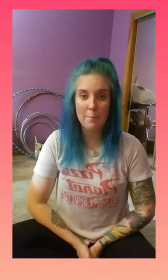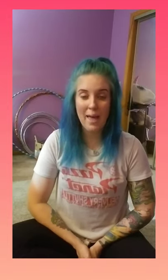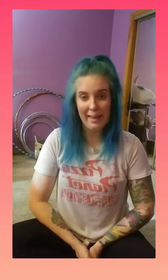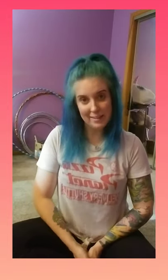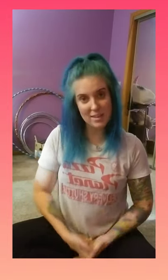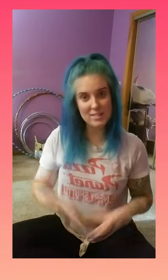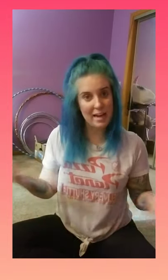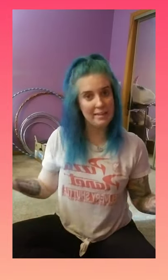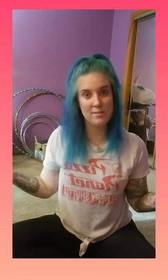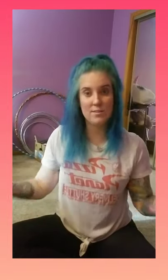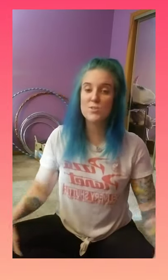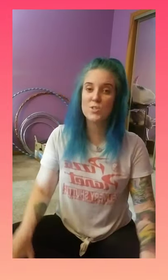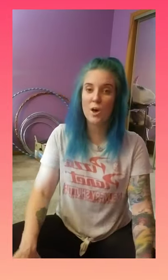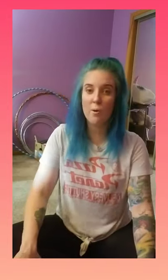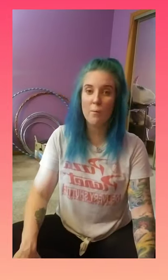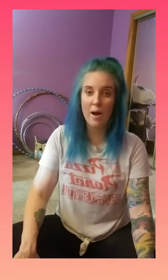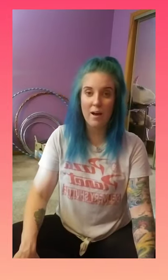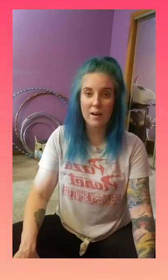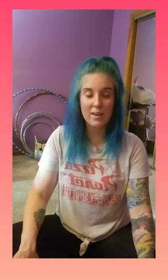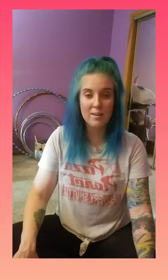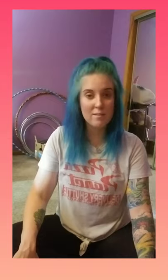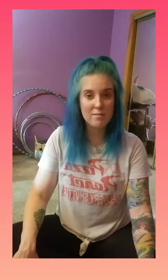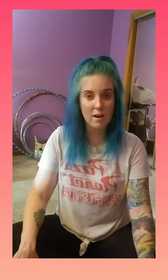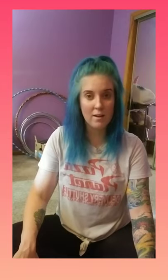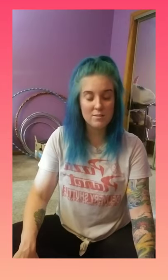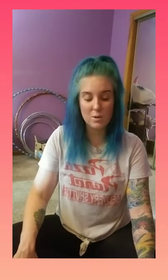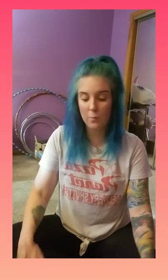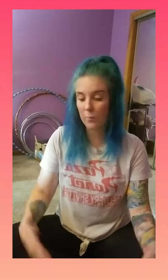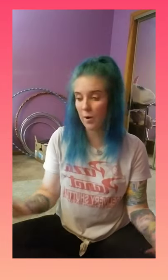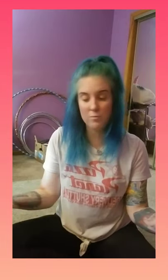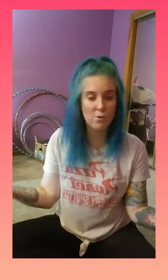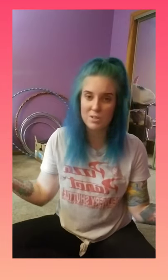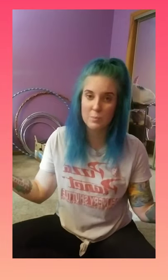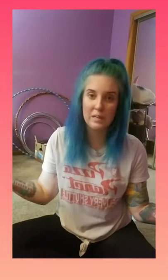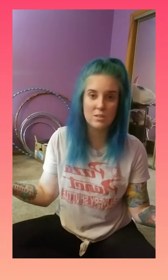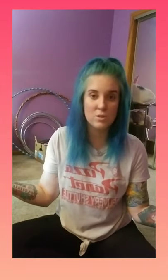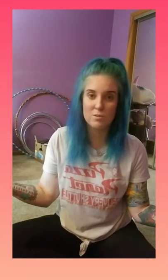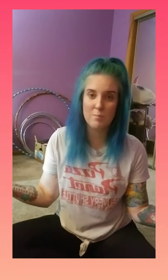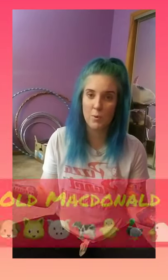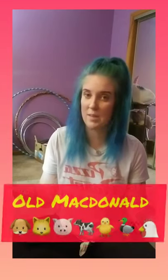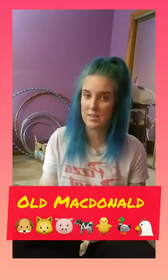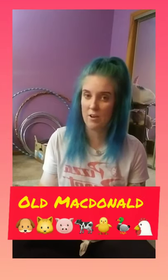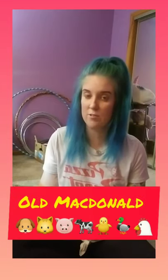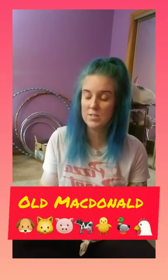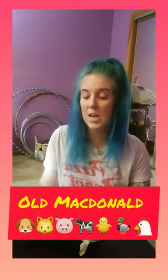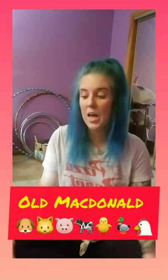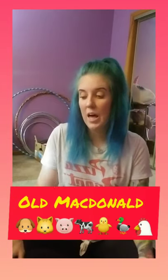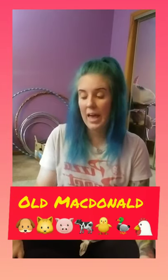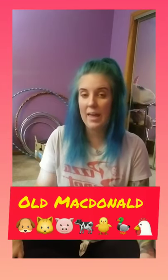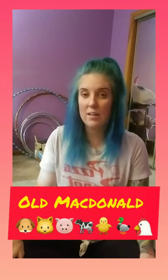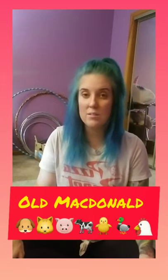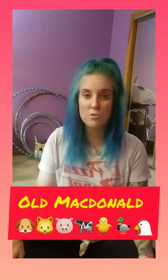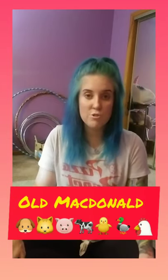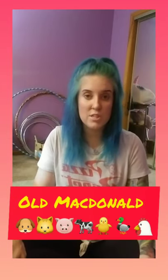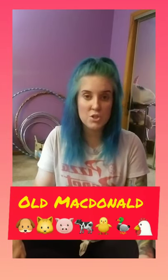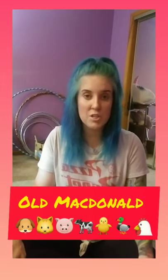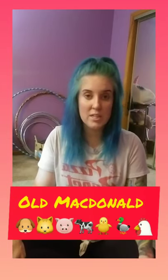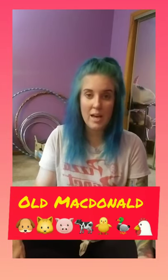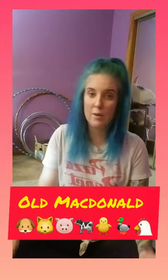ASL signs. So I thought, of course, we need to do some Old MacDonald, and traditionally I would